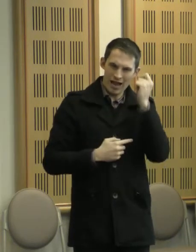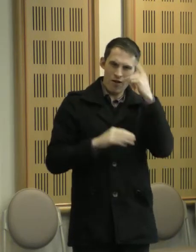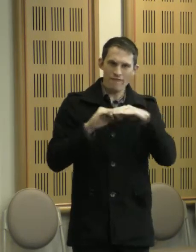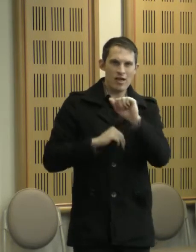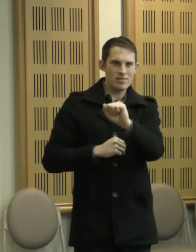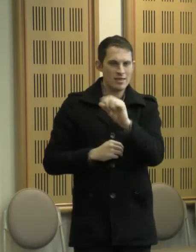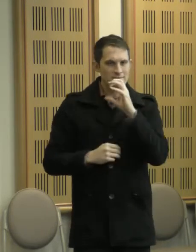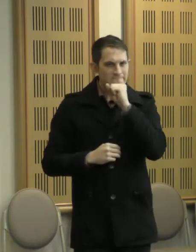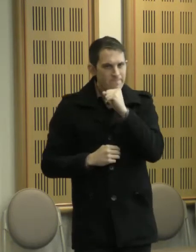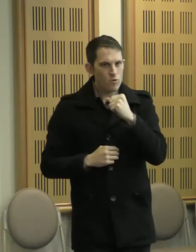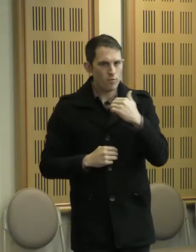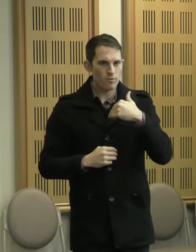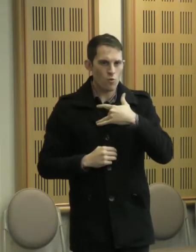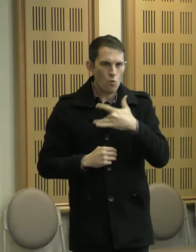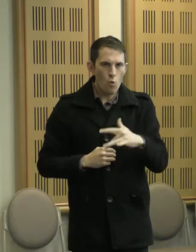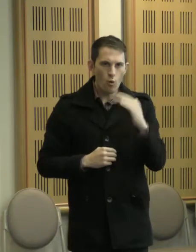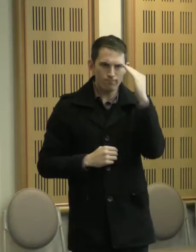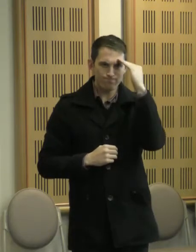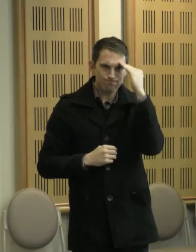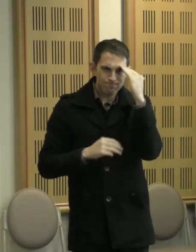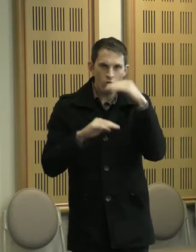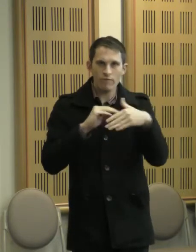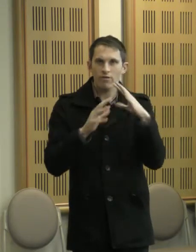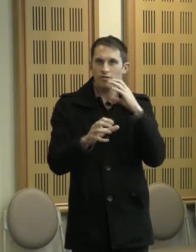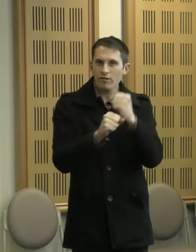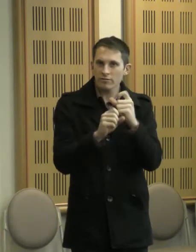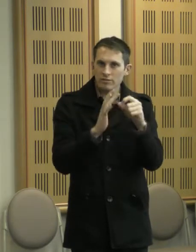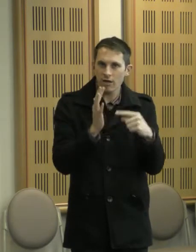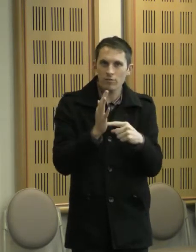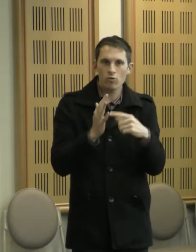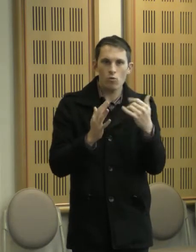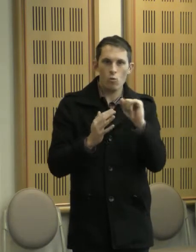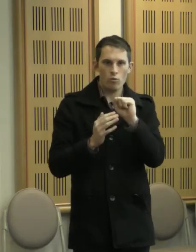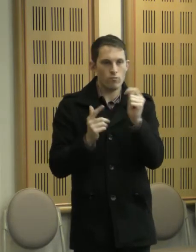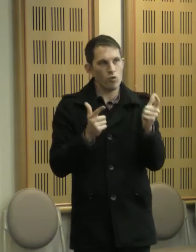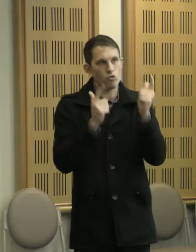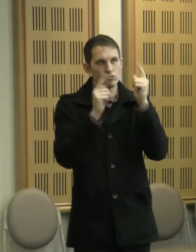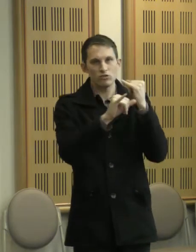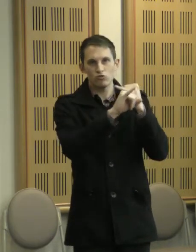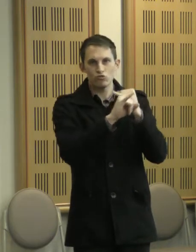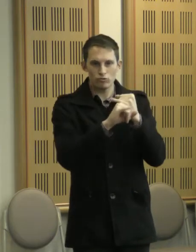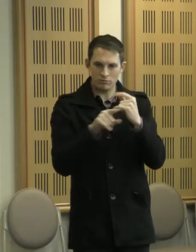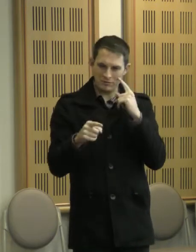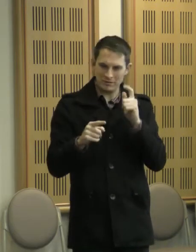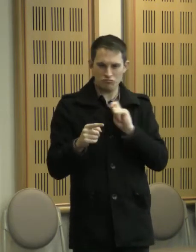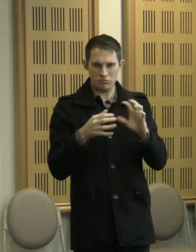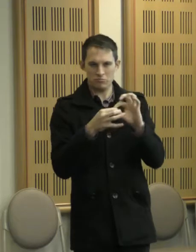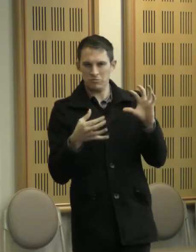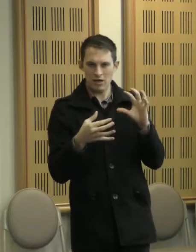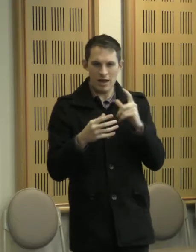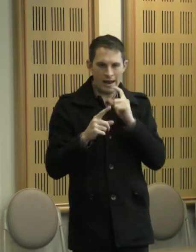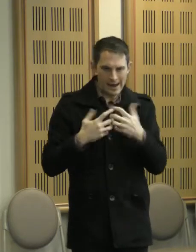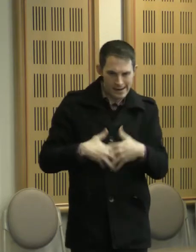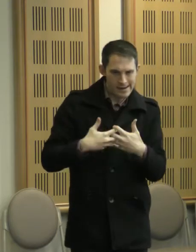and the deep distrust of government departments and authoritarian institutions. Most